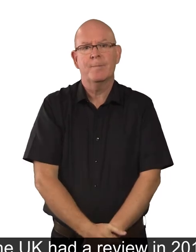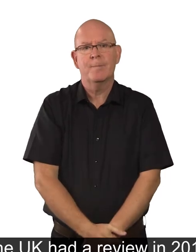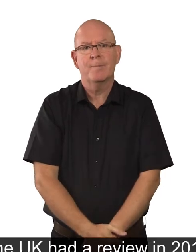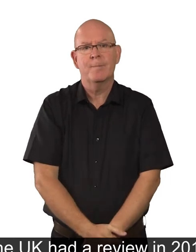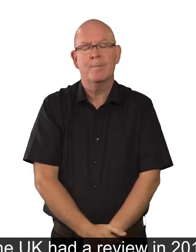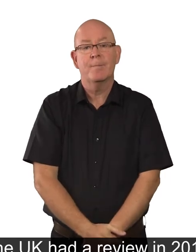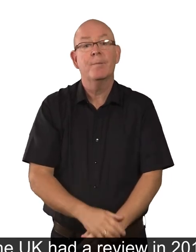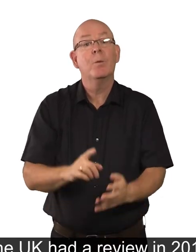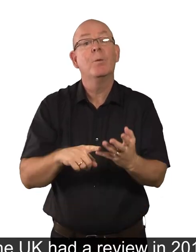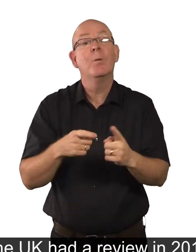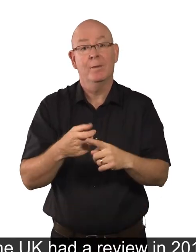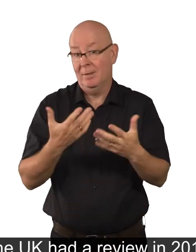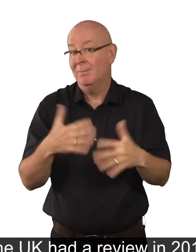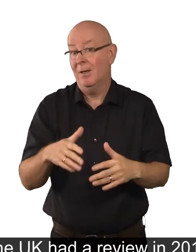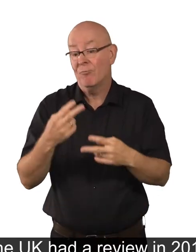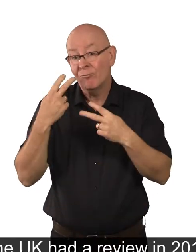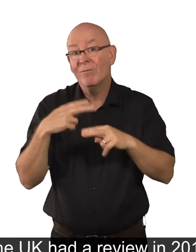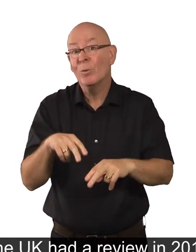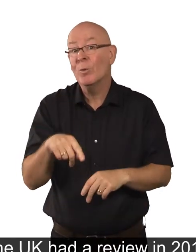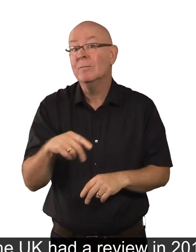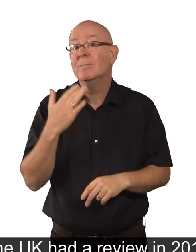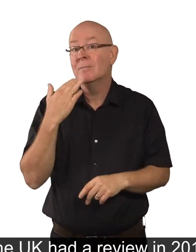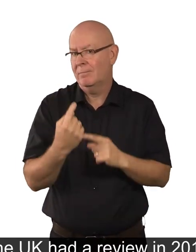The UK had a review in 2017.